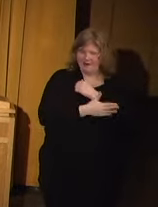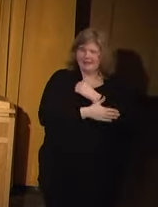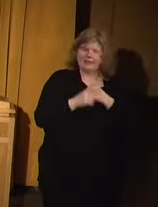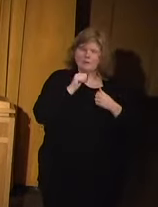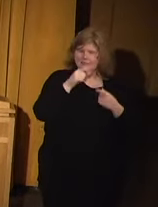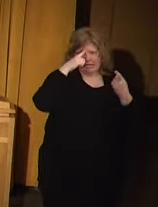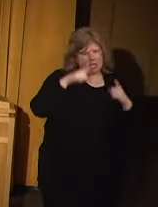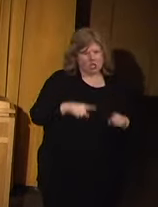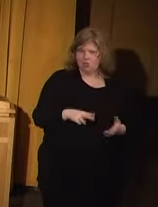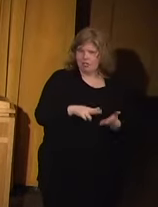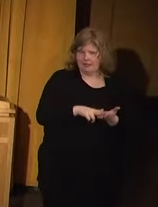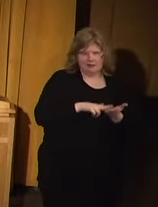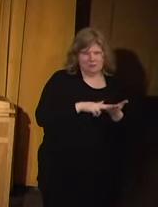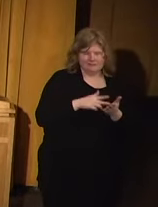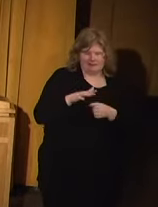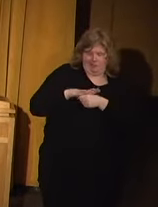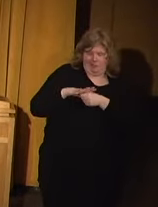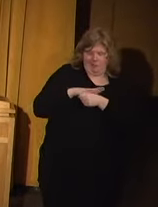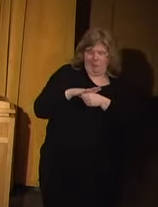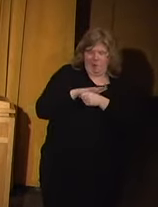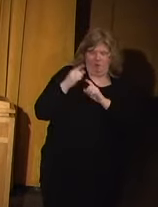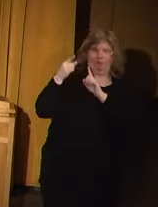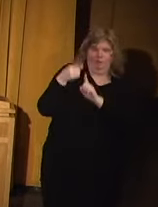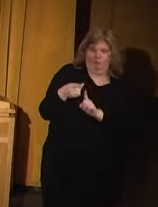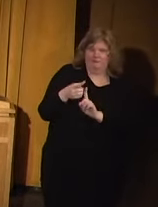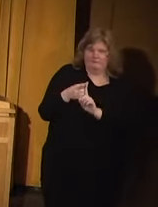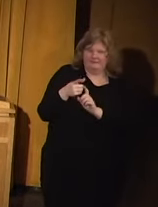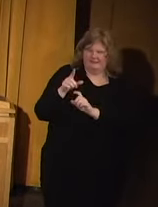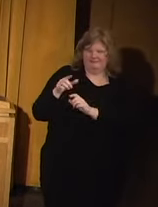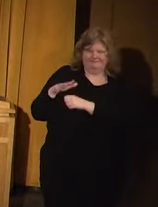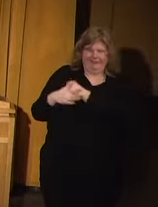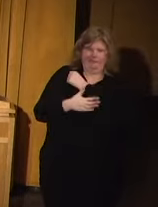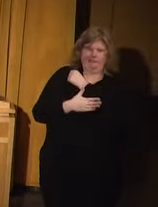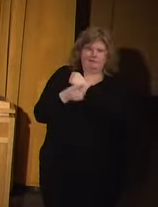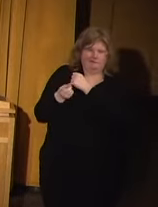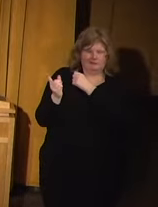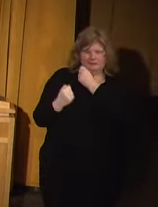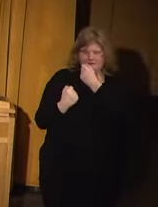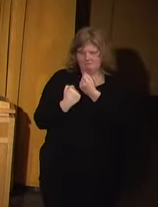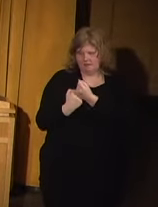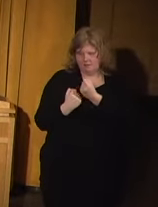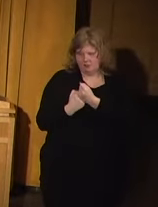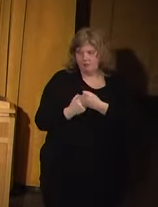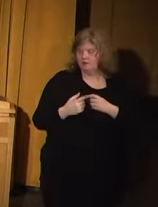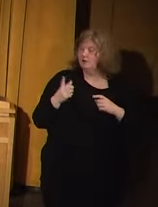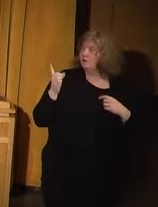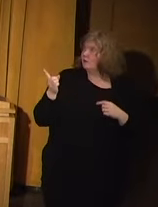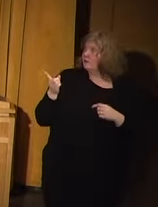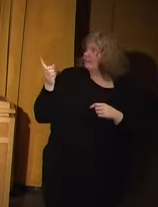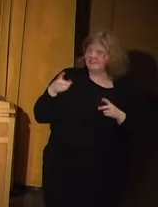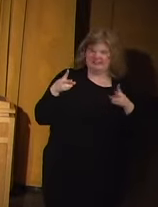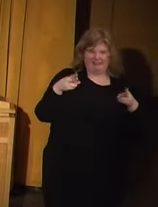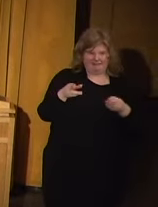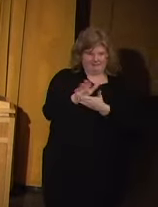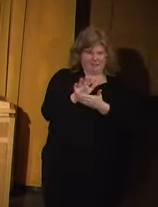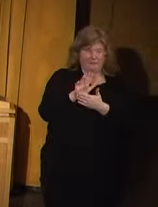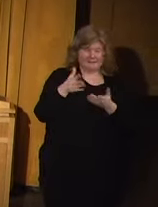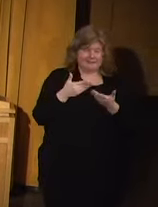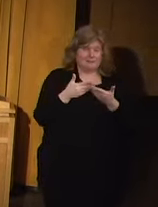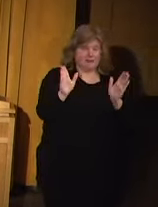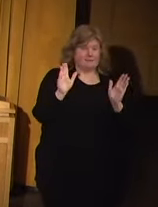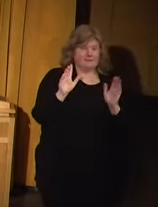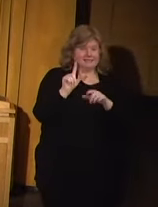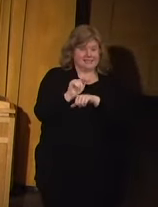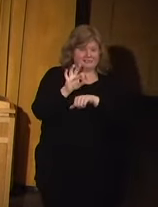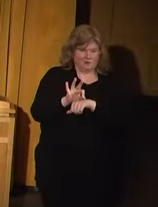a local initiative that was sponsored by the county. They appointed a public task force. This clip here is the public task force.